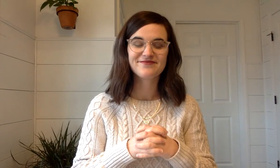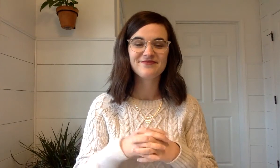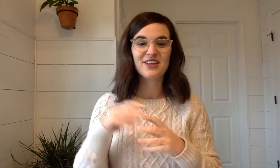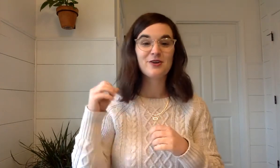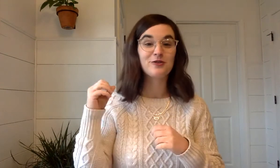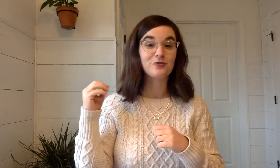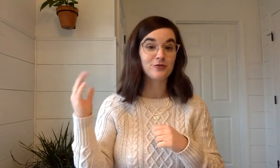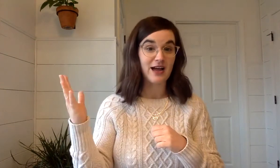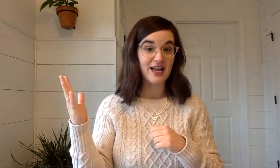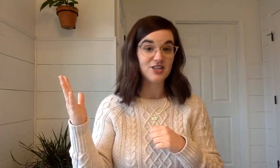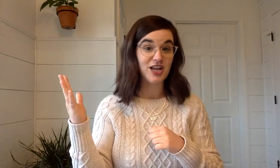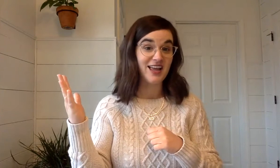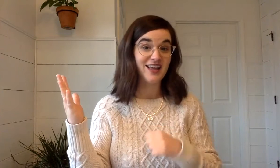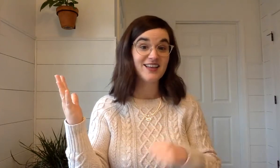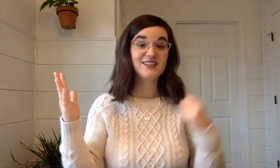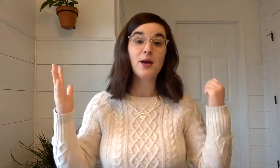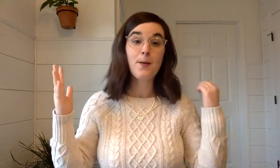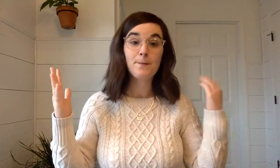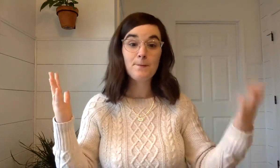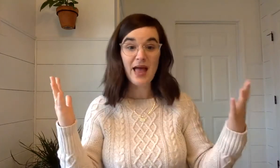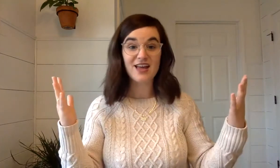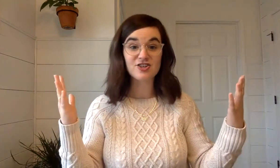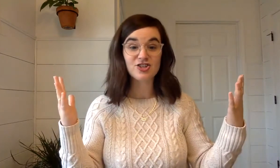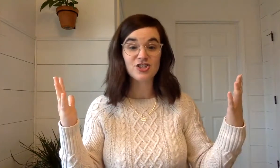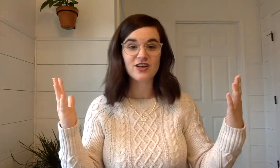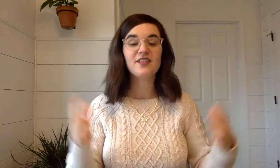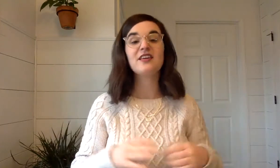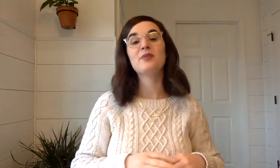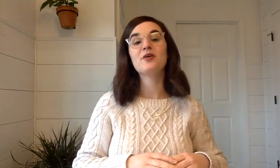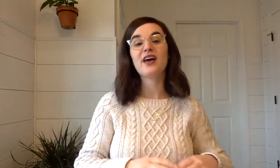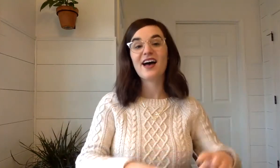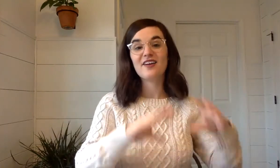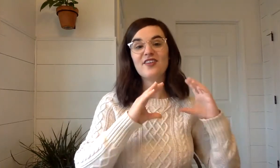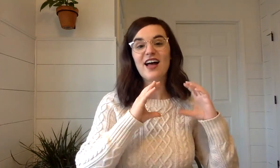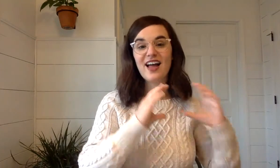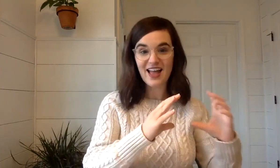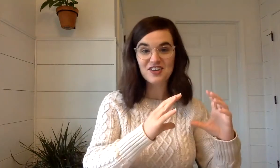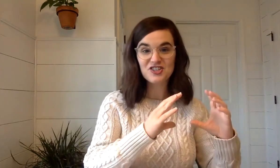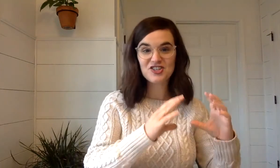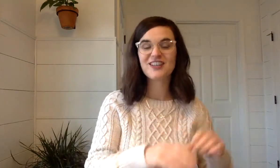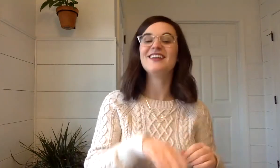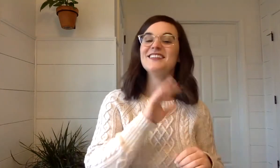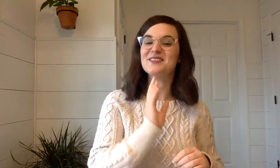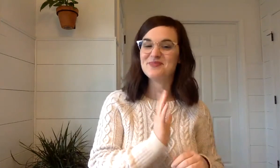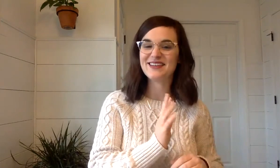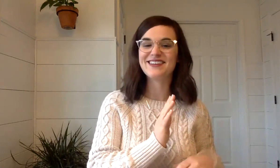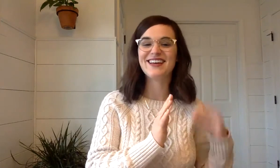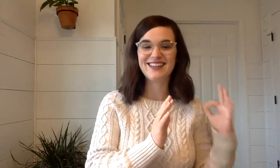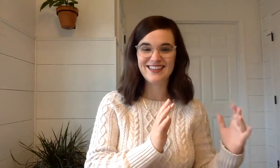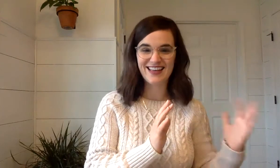Fresh. and mesh. Mesh. They both have ash in the middle and the